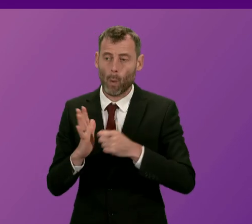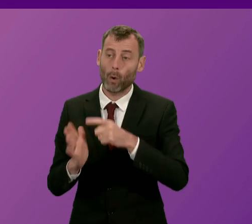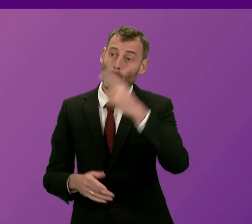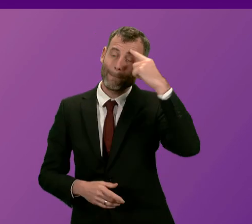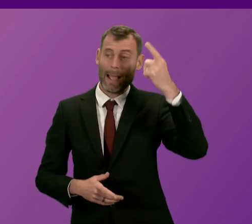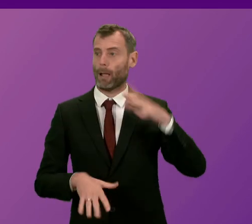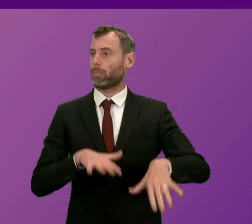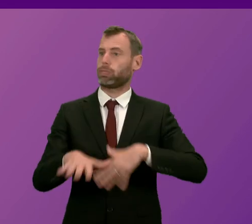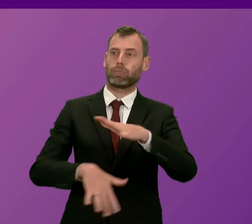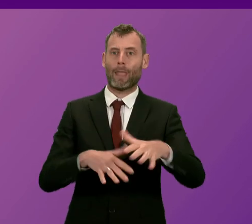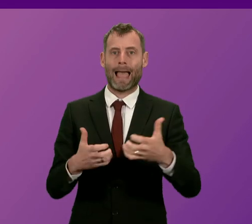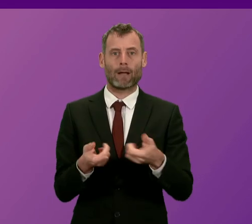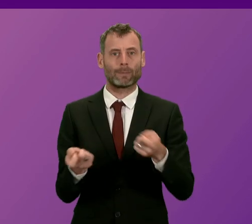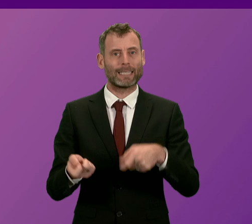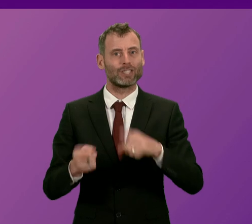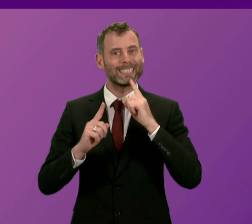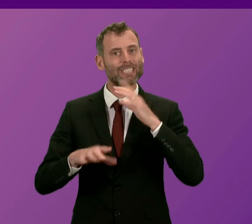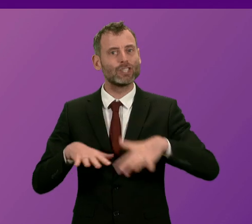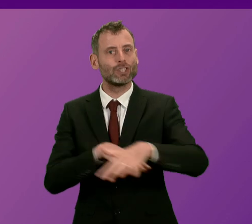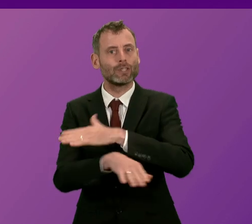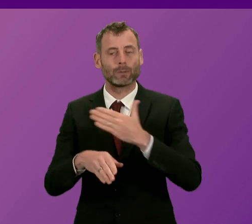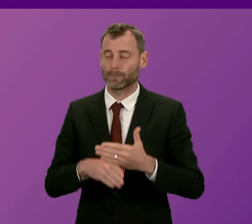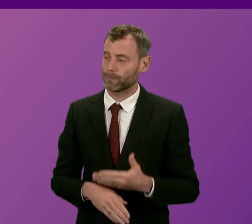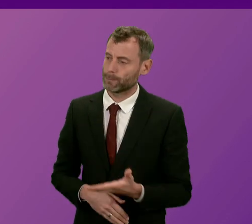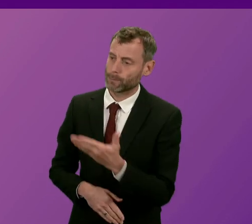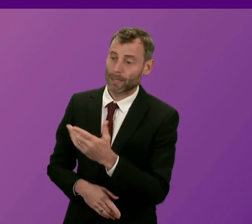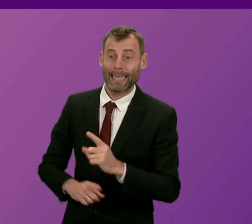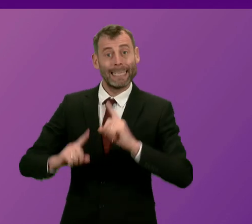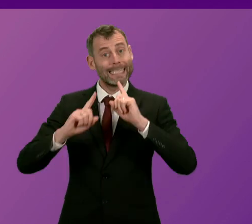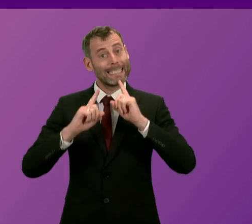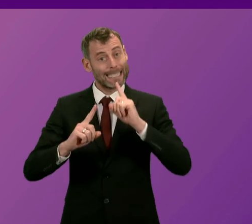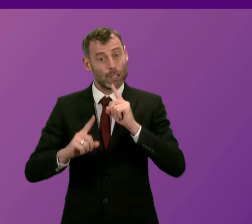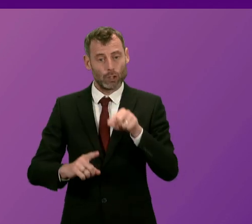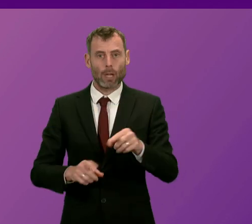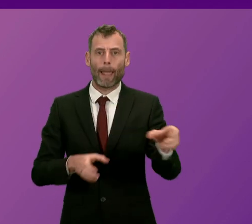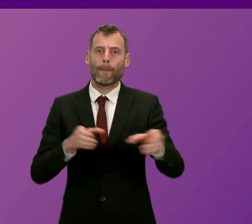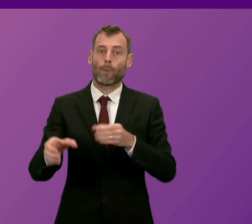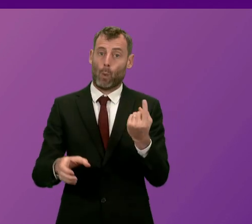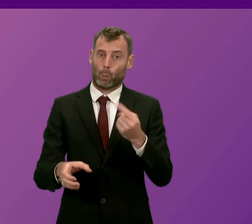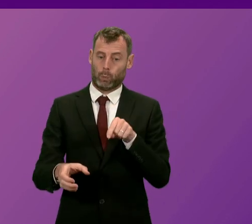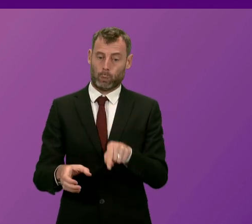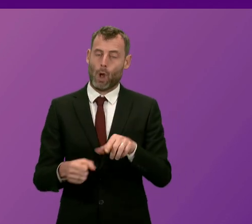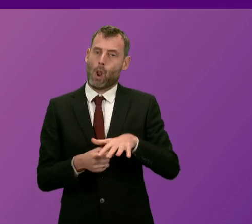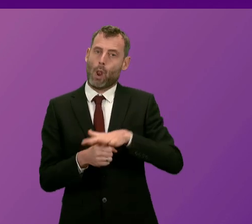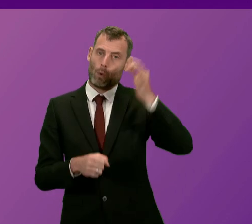Well, as Mr Kerr will know, teachers are employed by individual local authorities and...